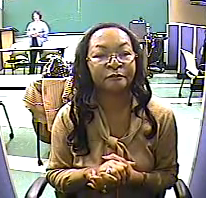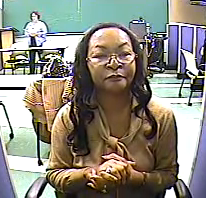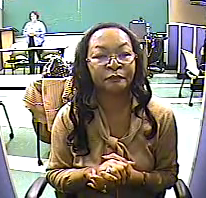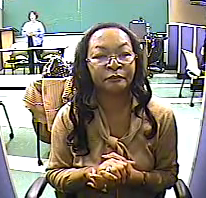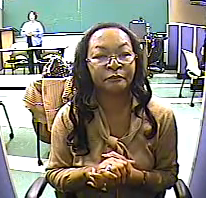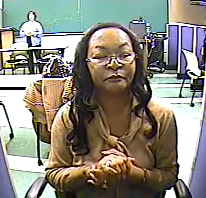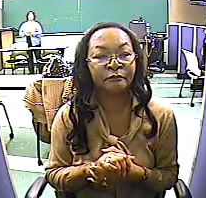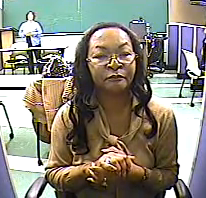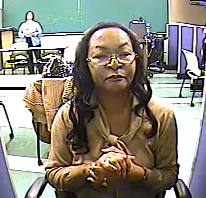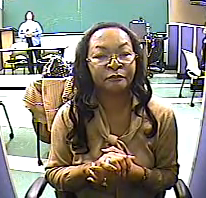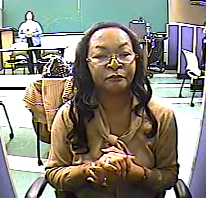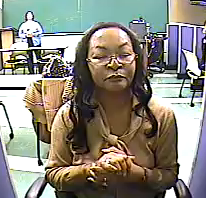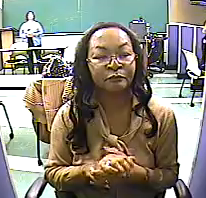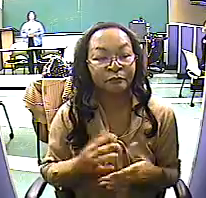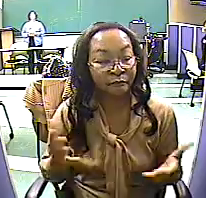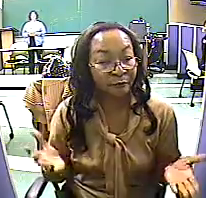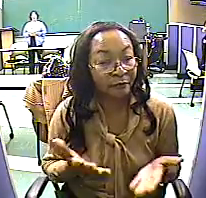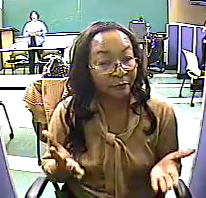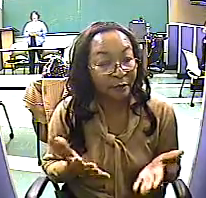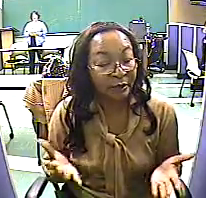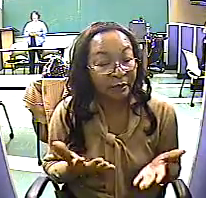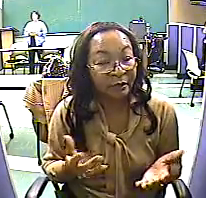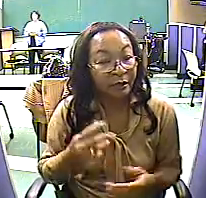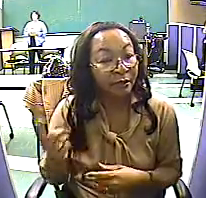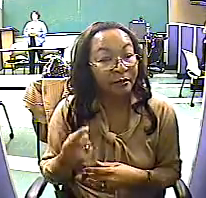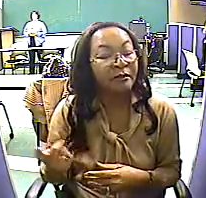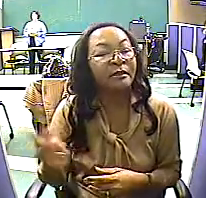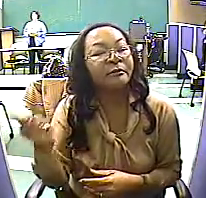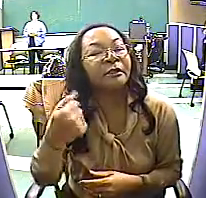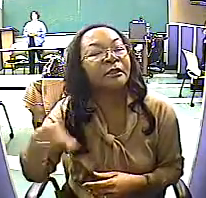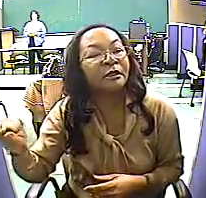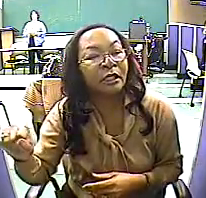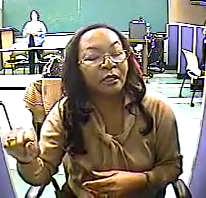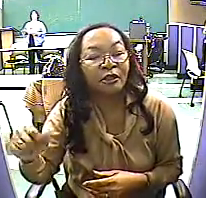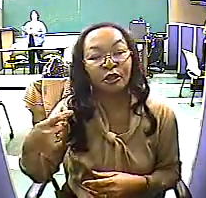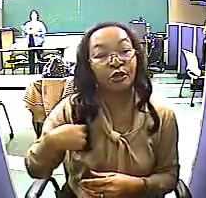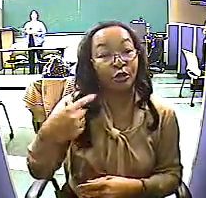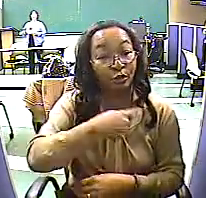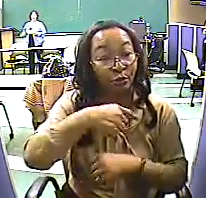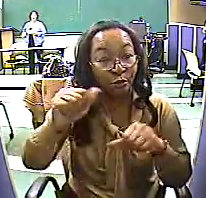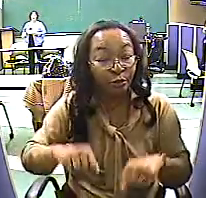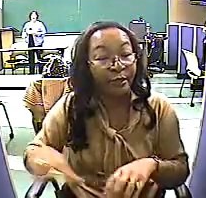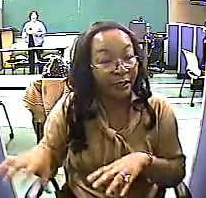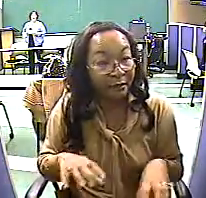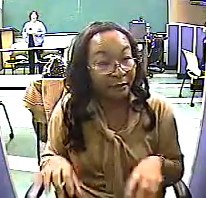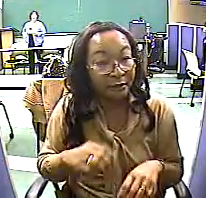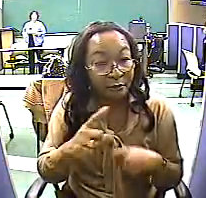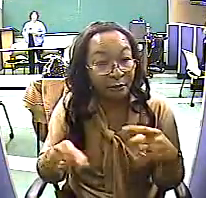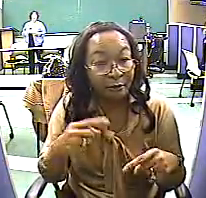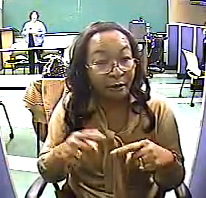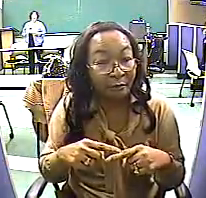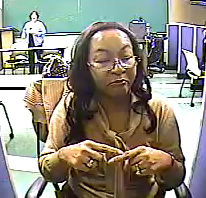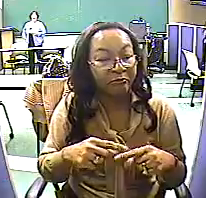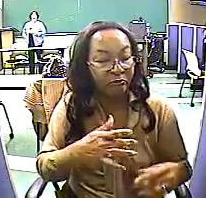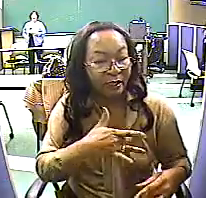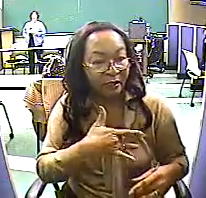Here's something else we can do about heart disease. Well, we already know about keeping our weight down,